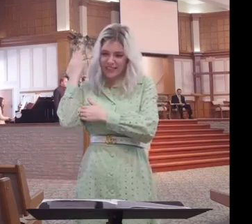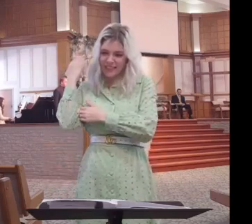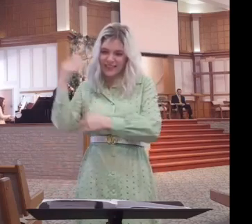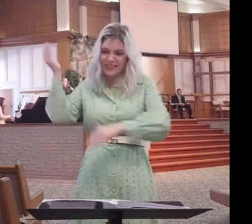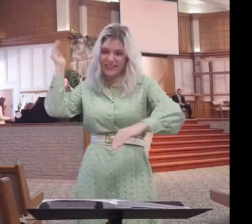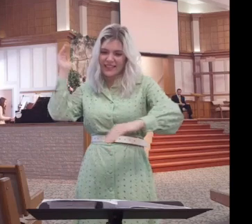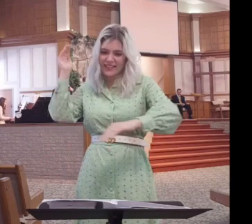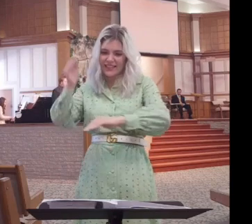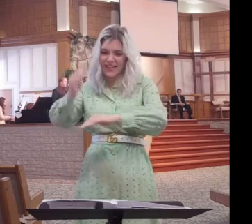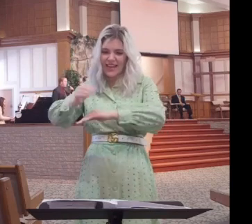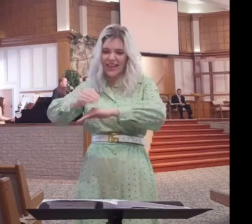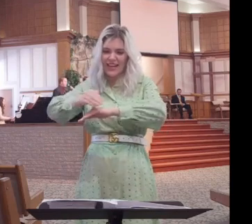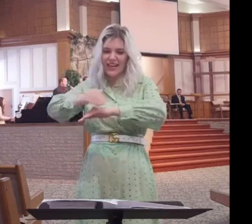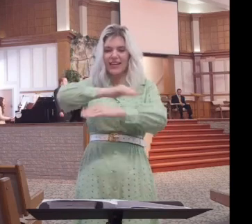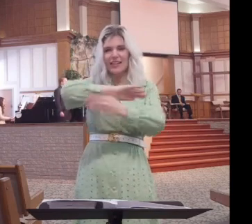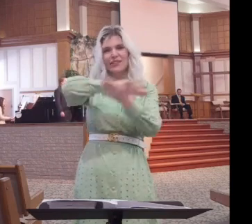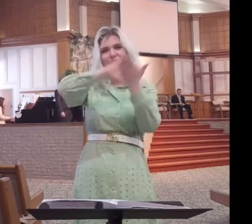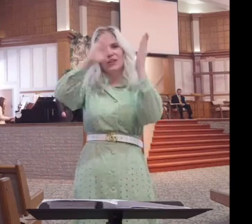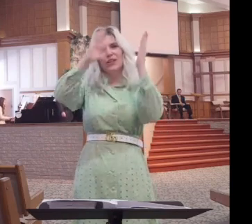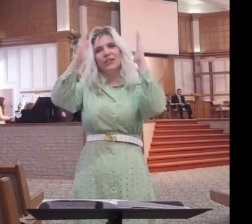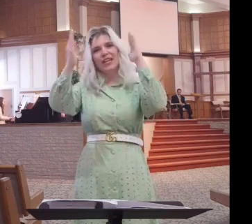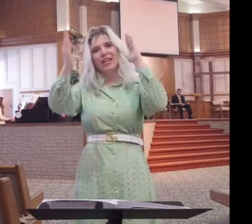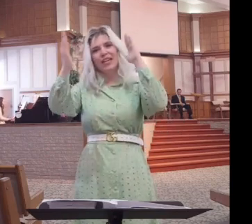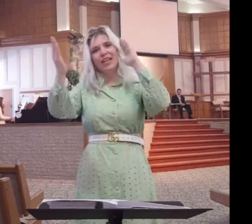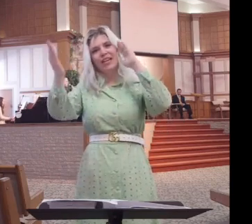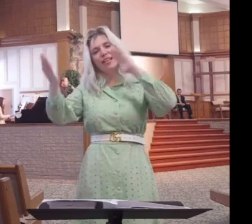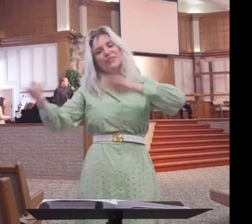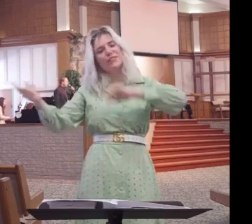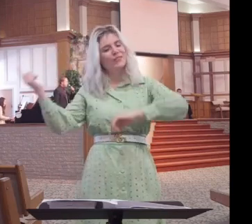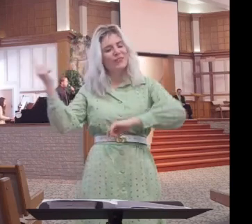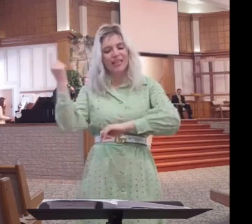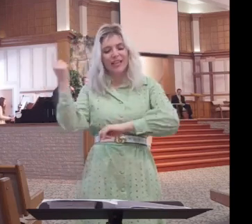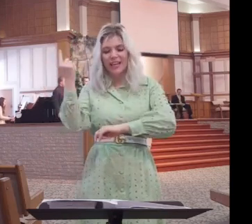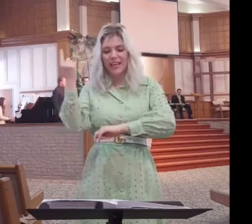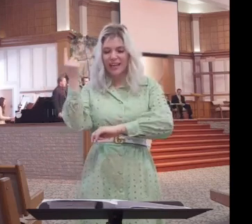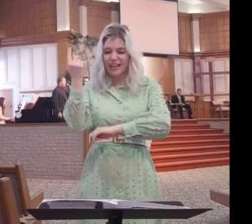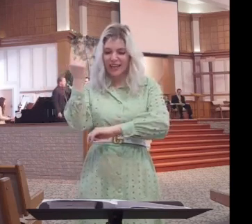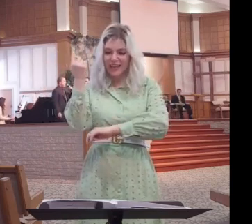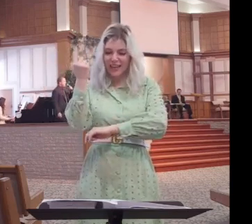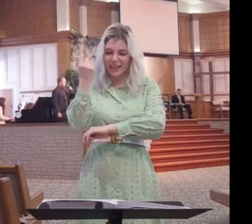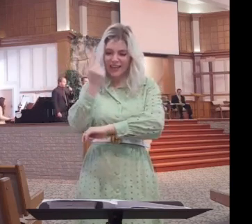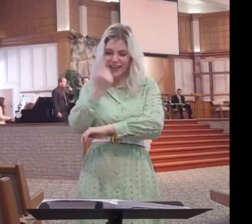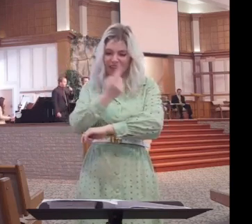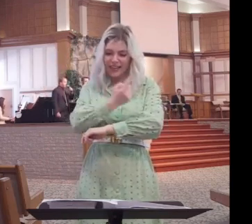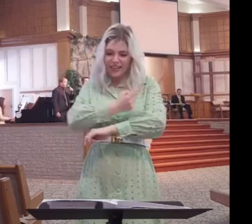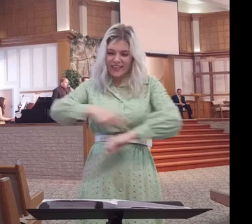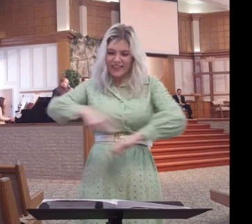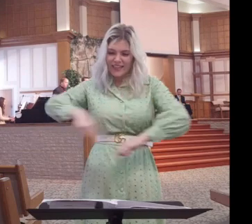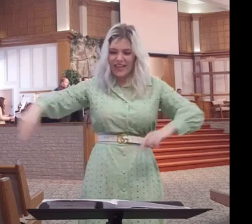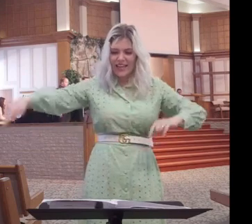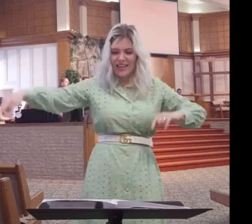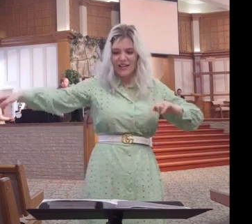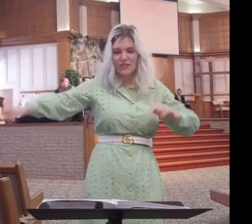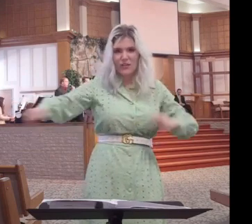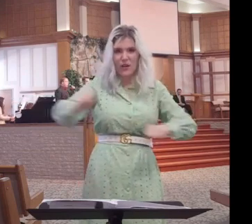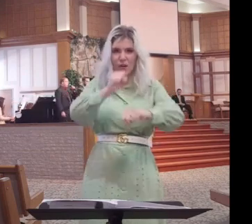night turned into day, the stone